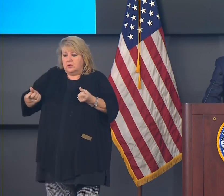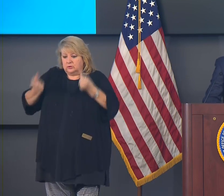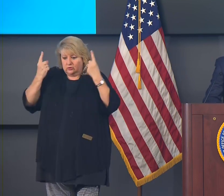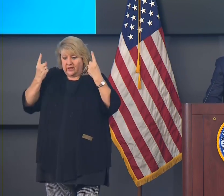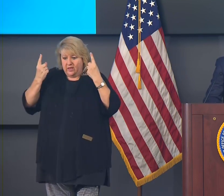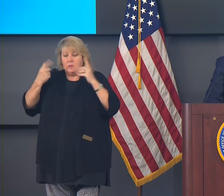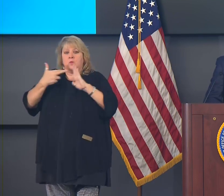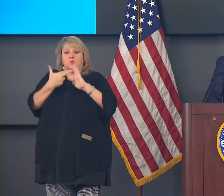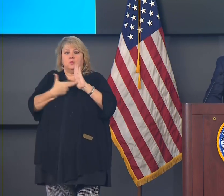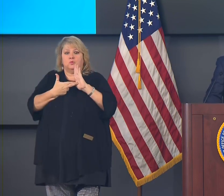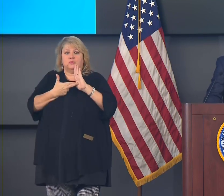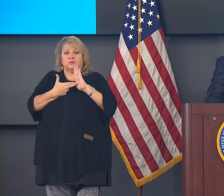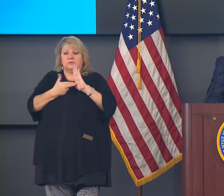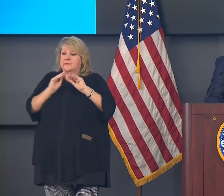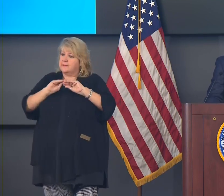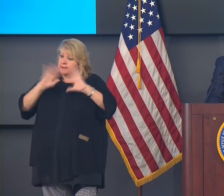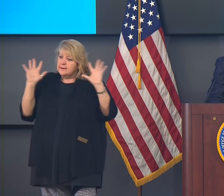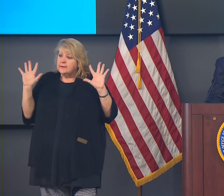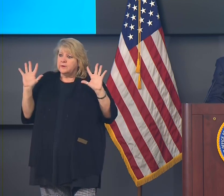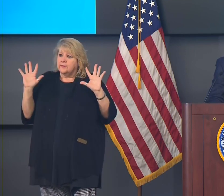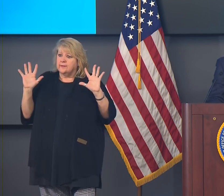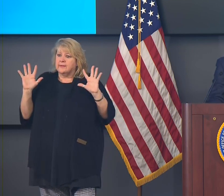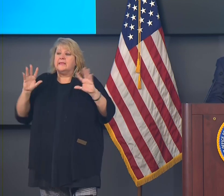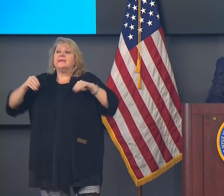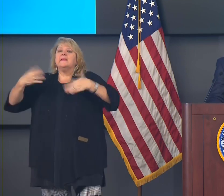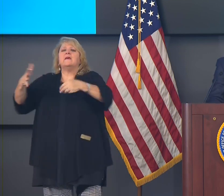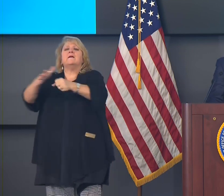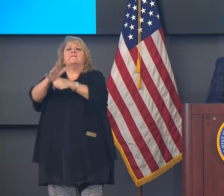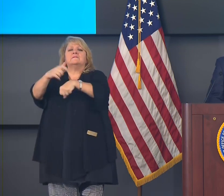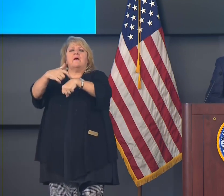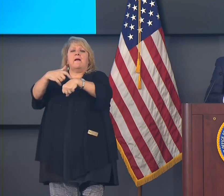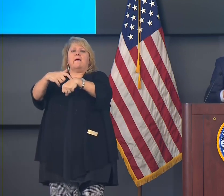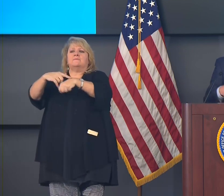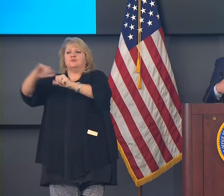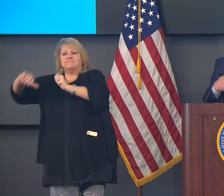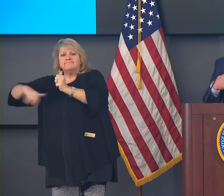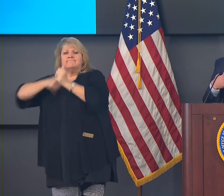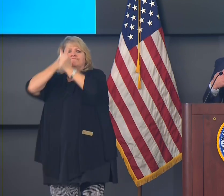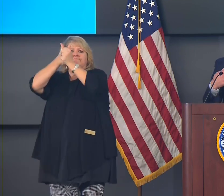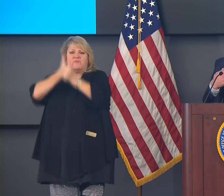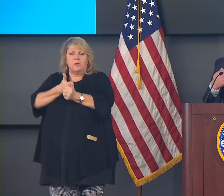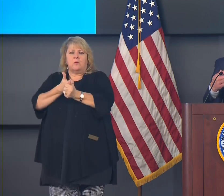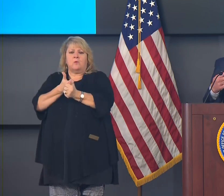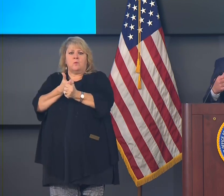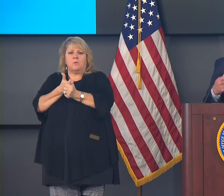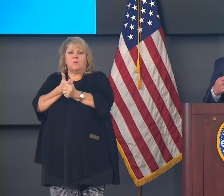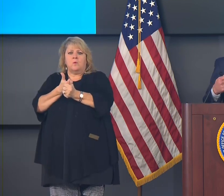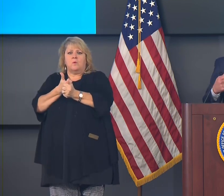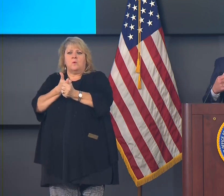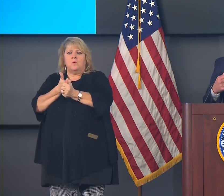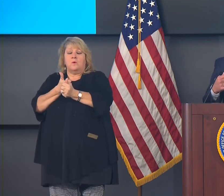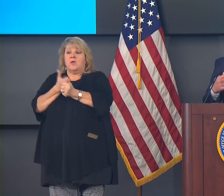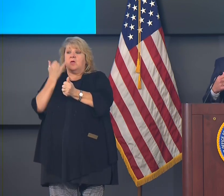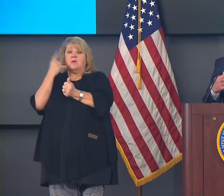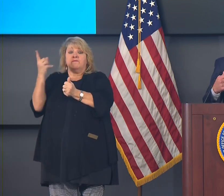what the rules are, give them every opportunity to come into compliance, and then only after persistent